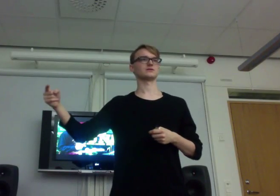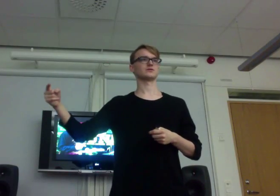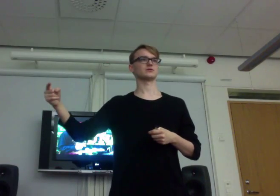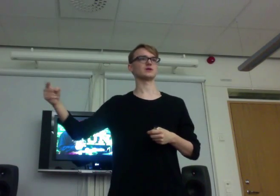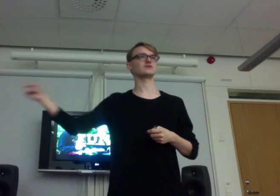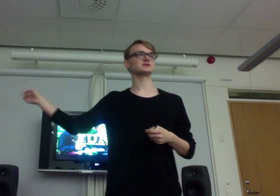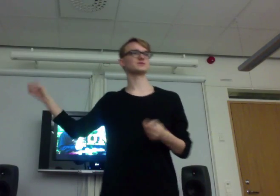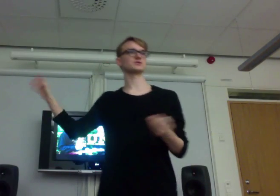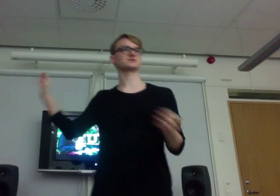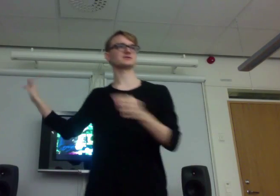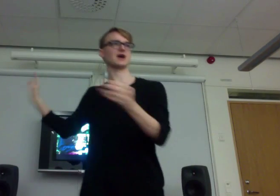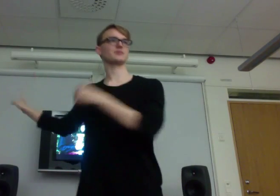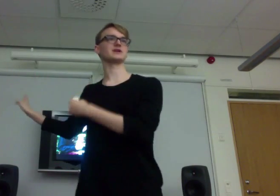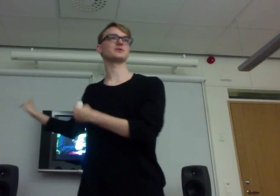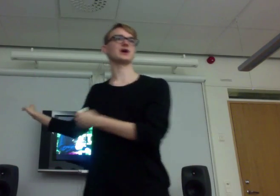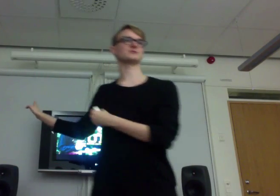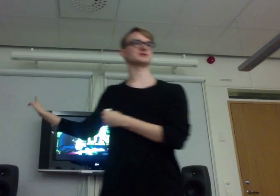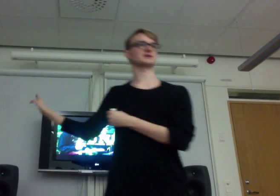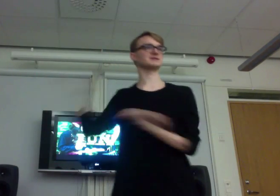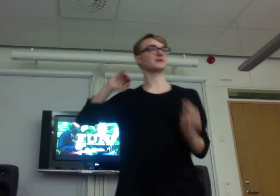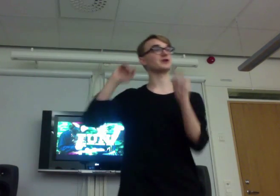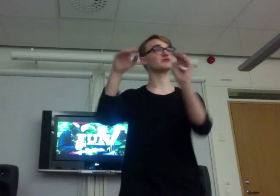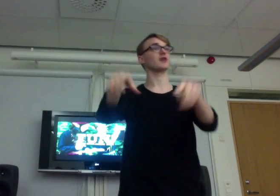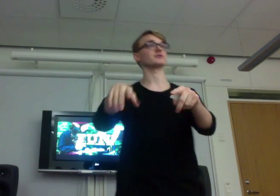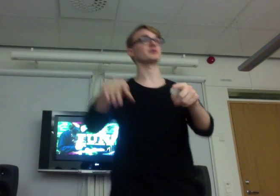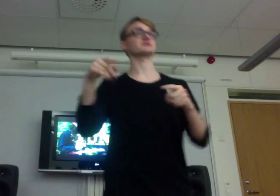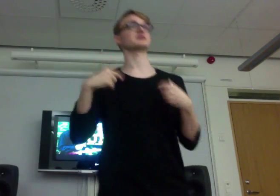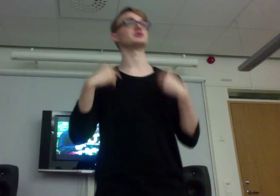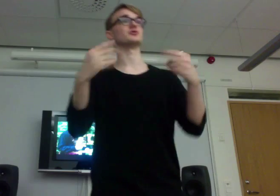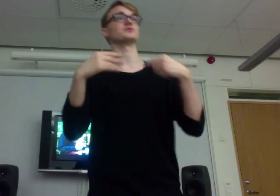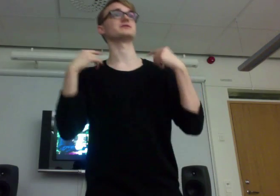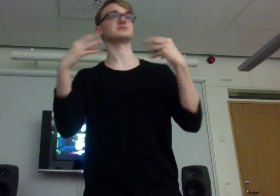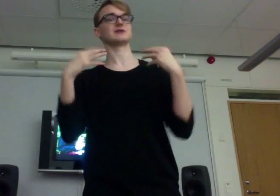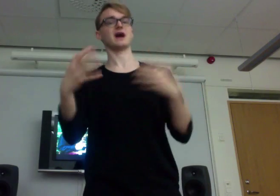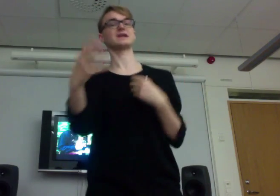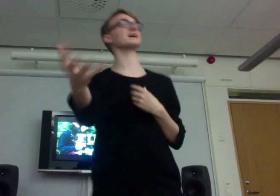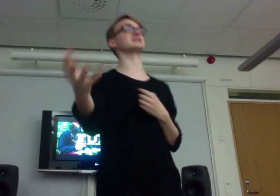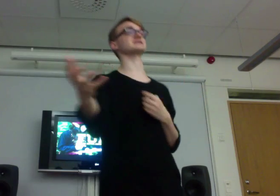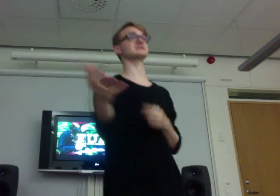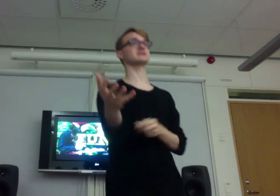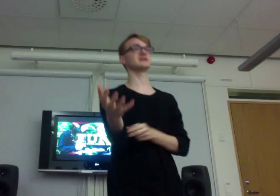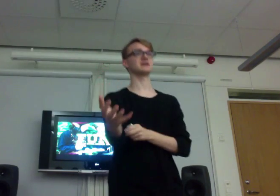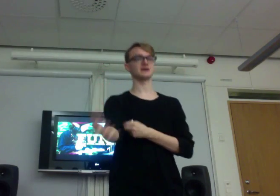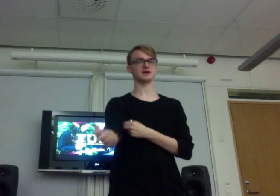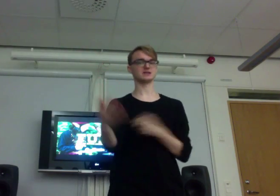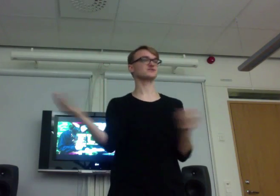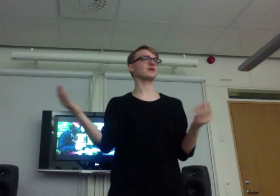If this was happening when I was a kid, I would have gone. Because I knew that I like this. It is fun.